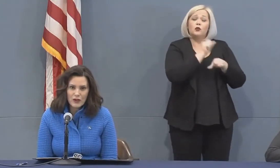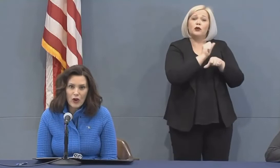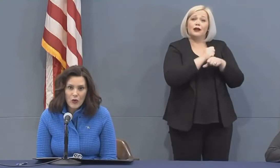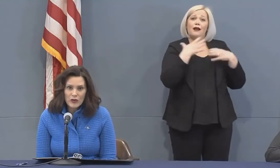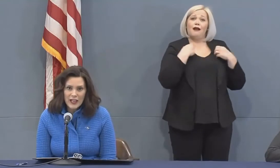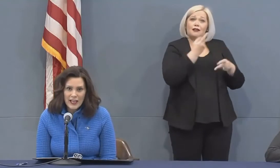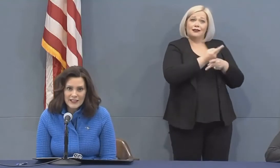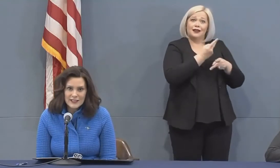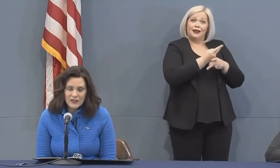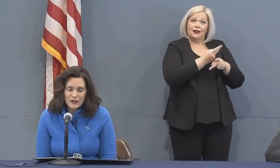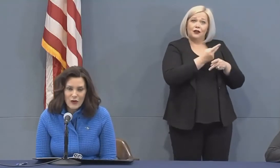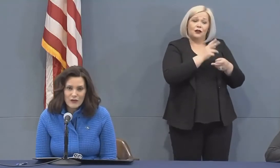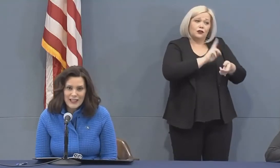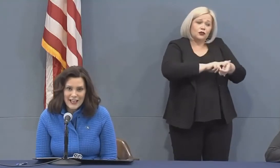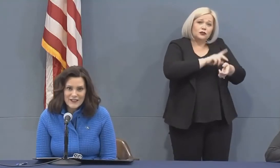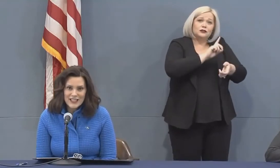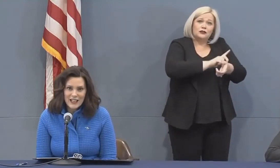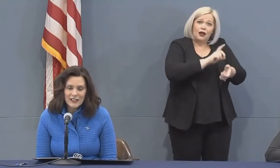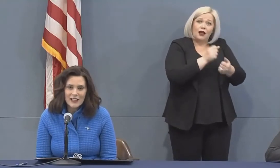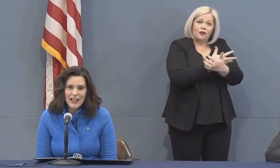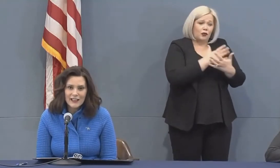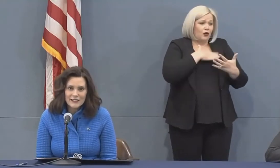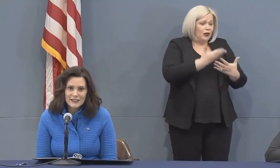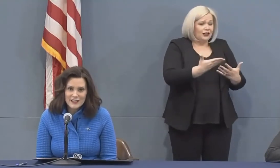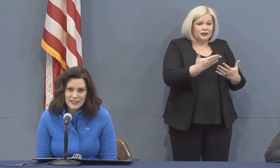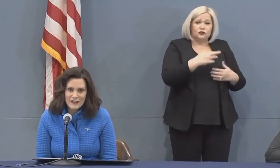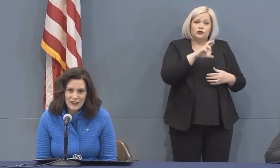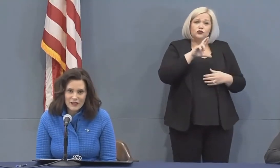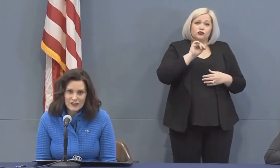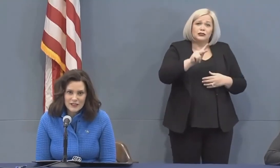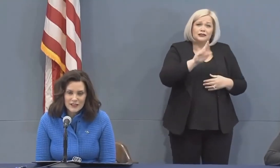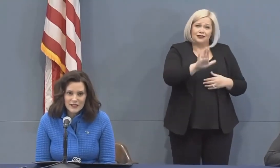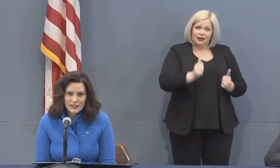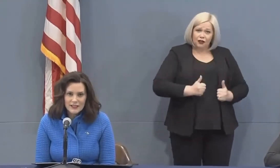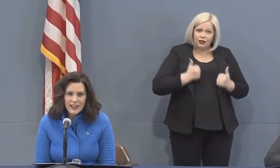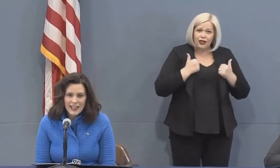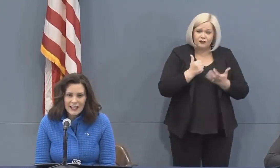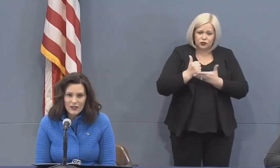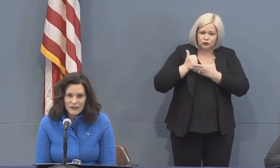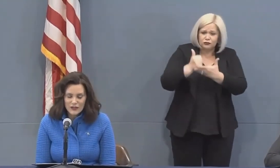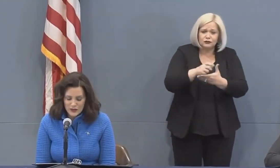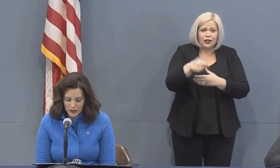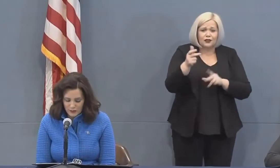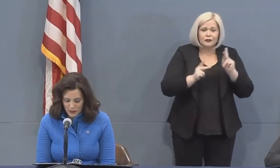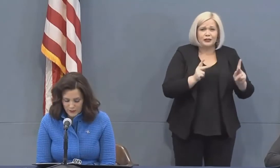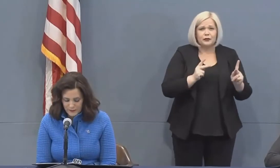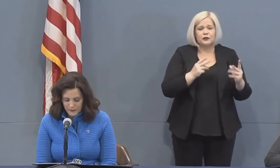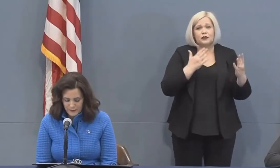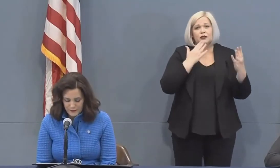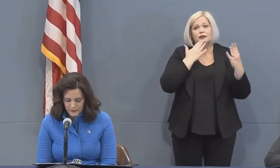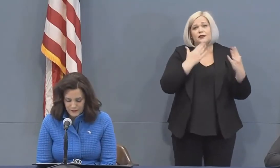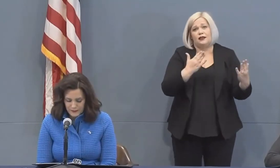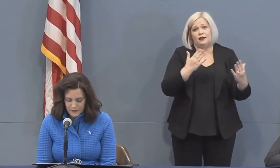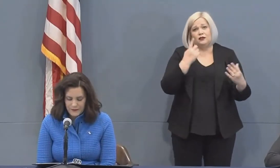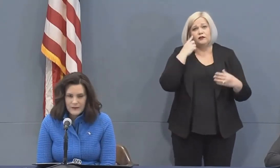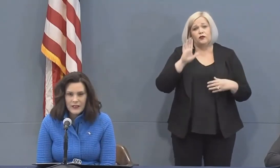who's putting their own lives on the line to save others, thank you for doing your part.